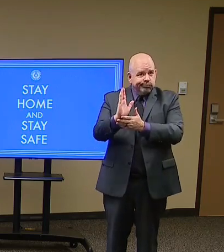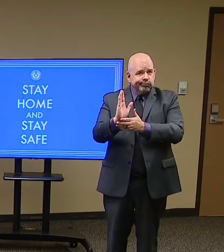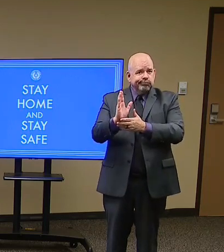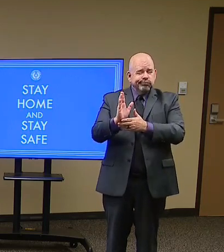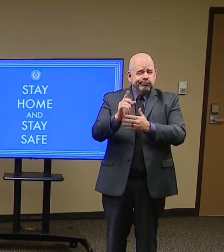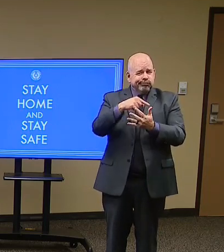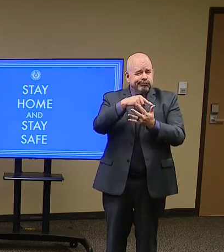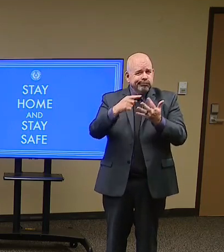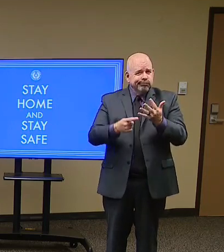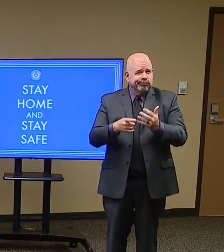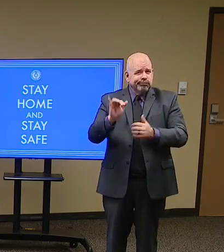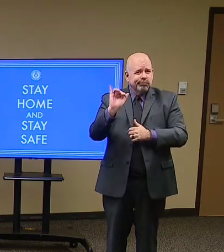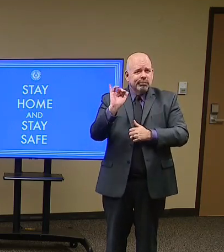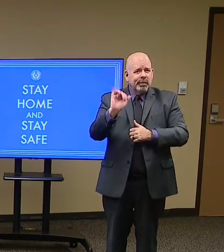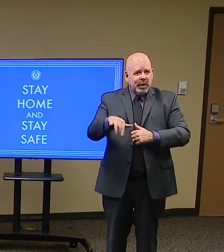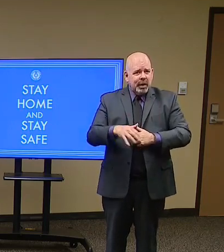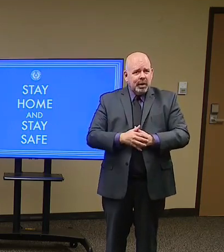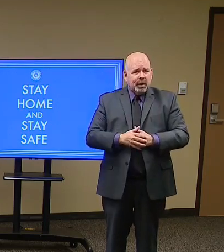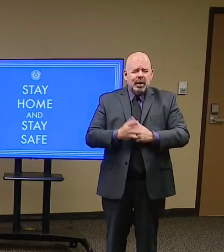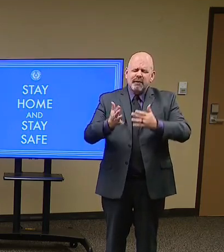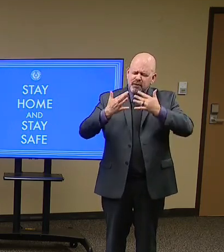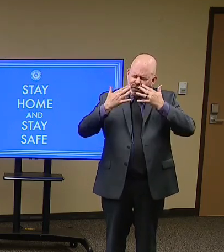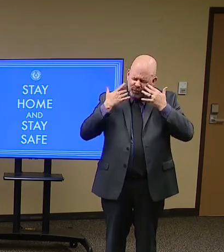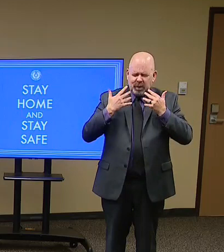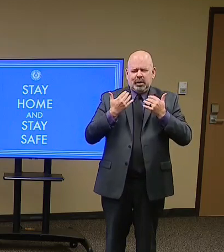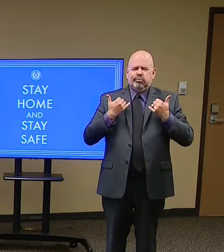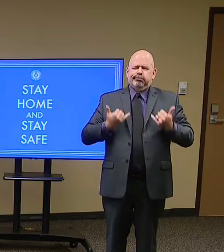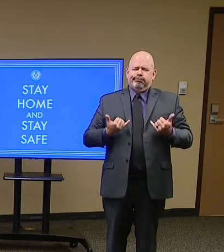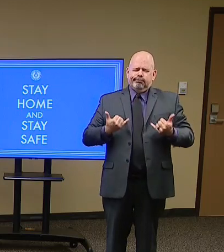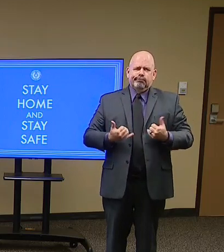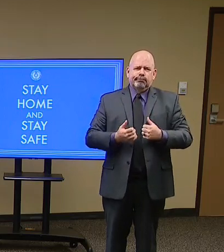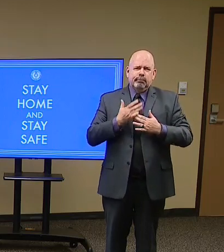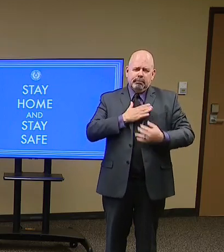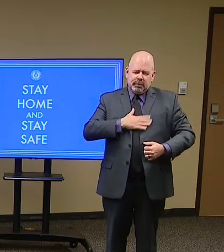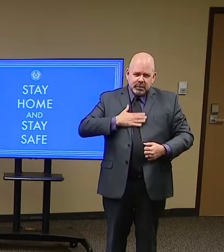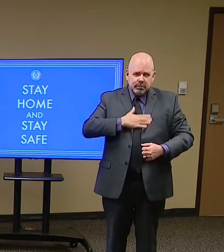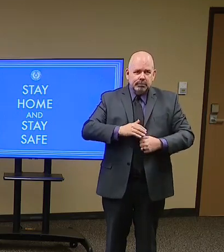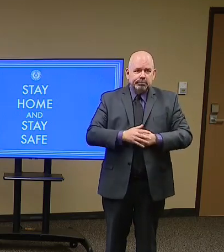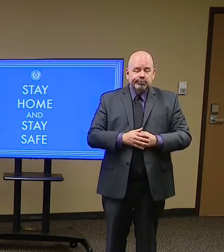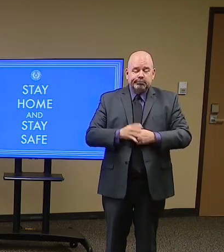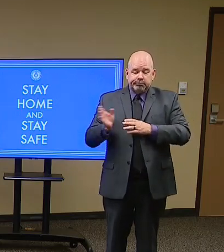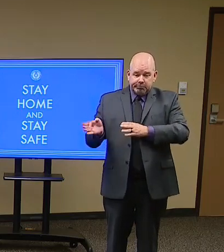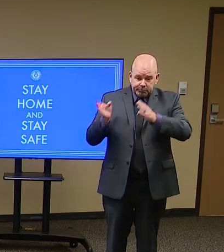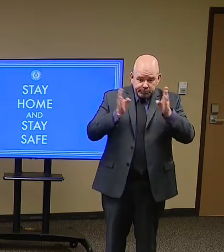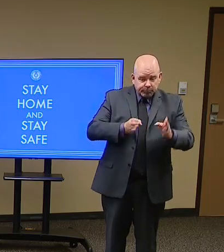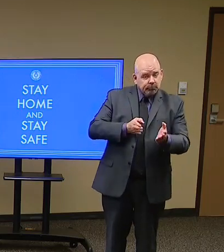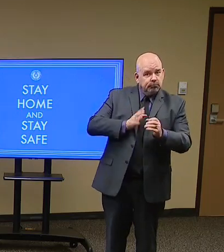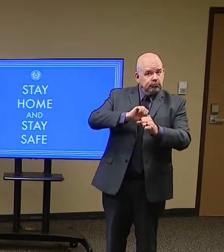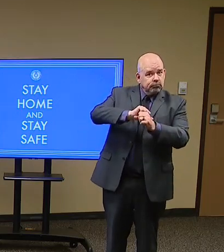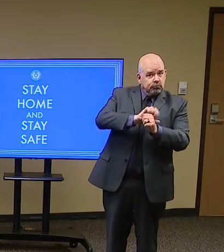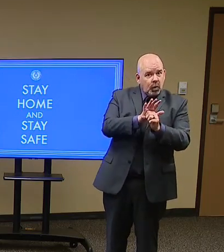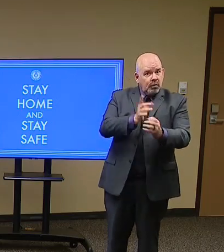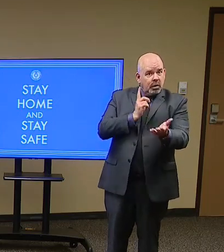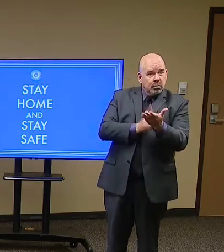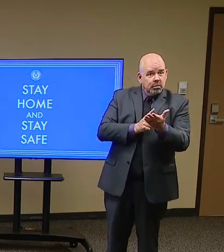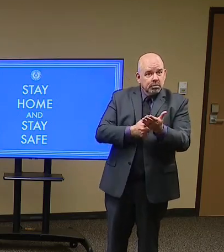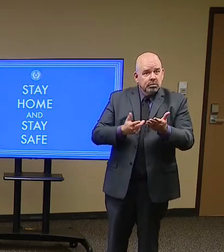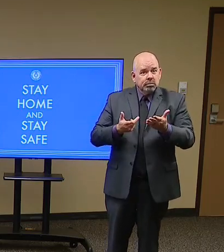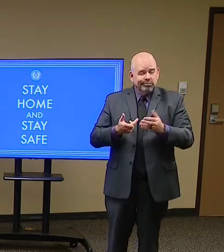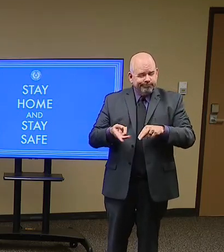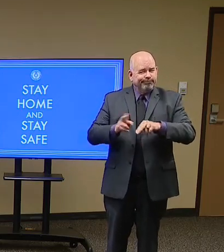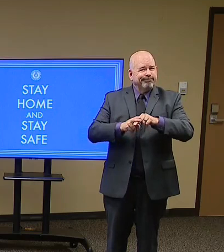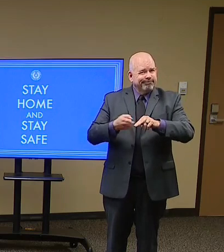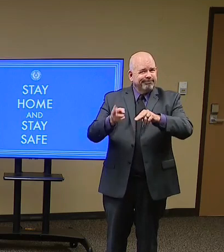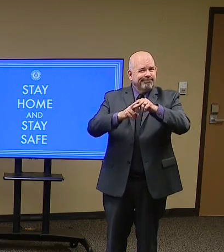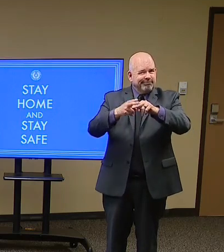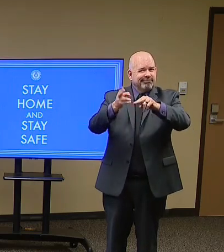we have seen quite an increase, and I'm going to talk about that first and what we're going to do about it.